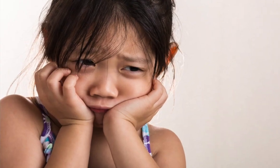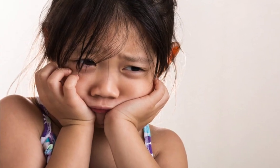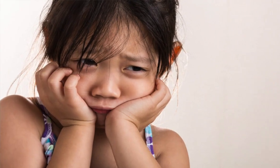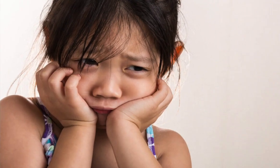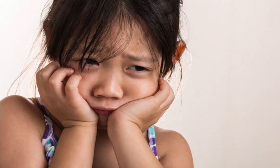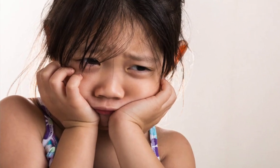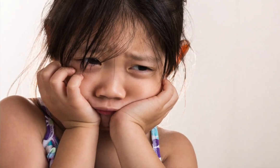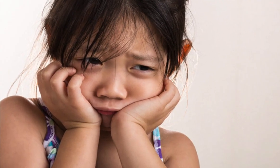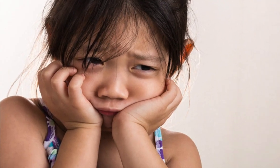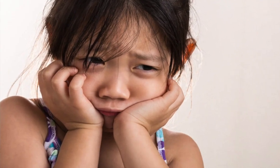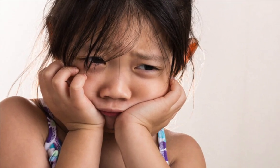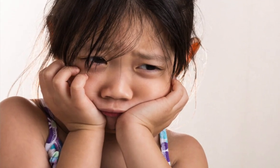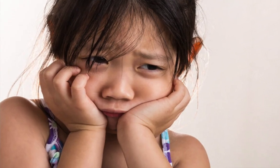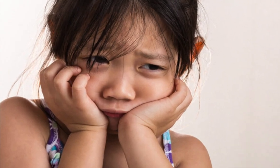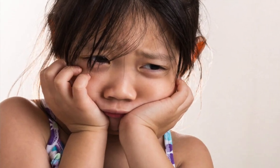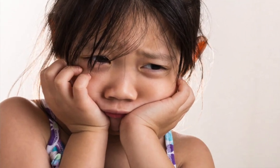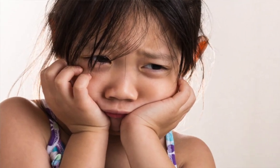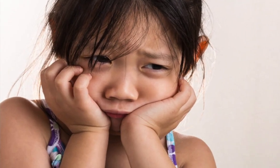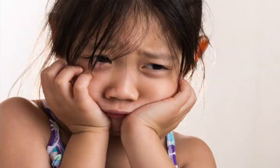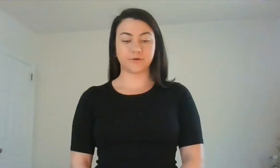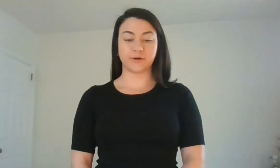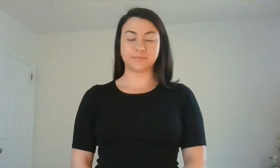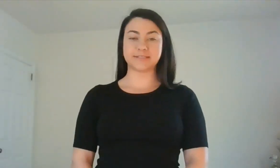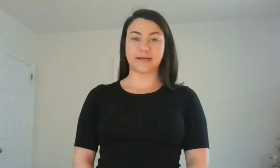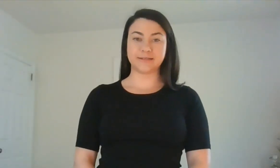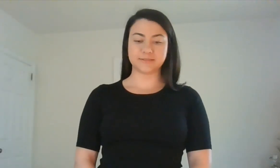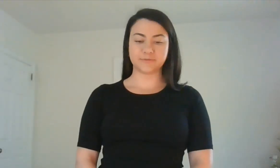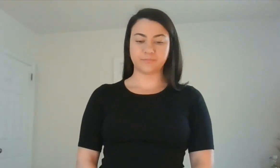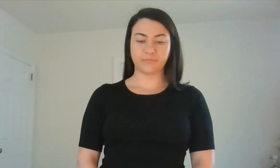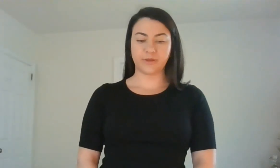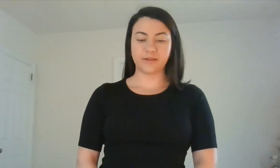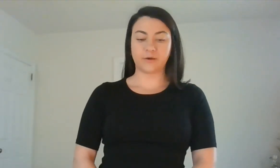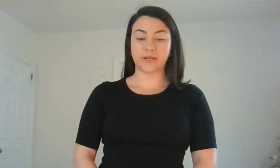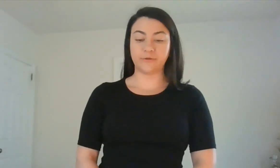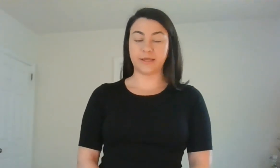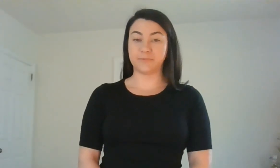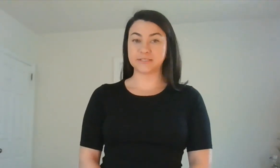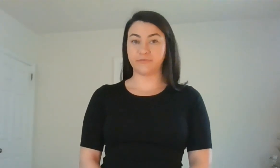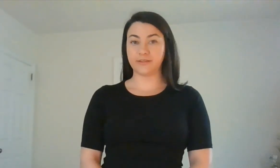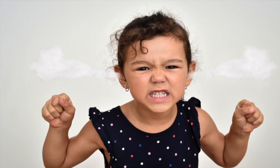Good. This one is sad or upset. Now, can you name this feeling?